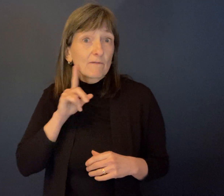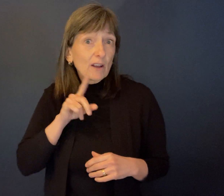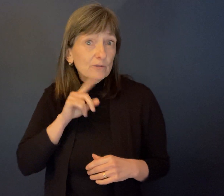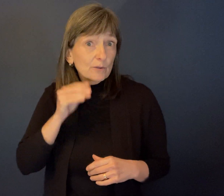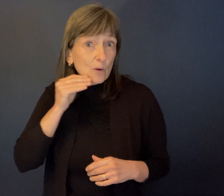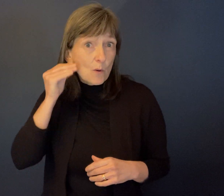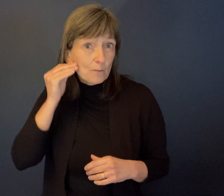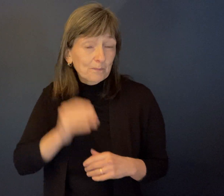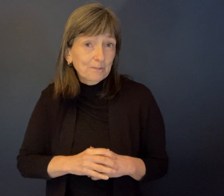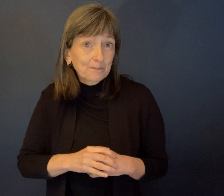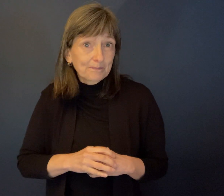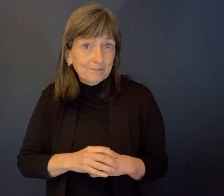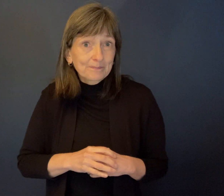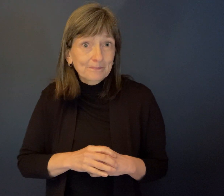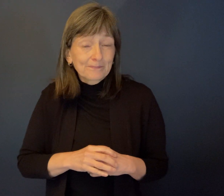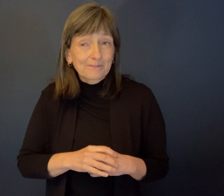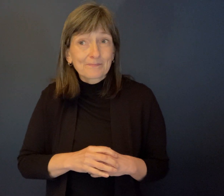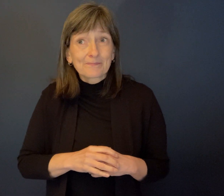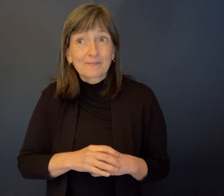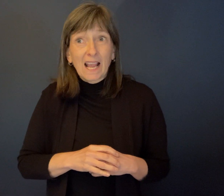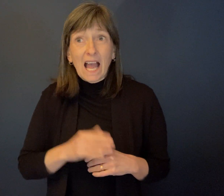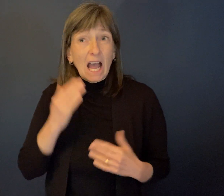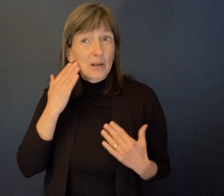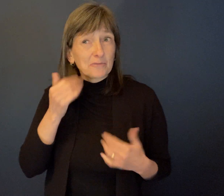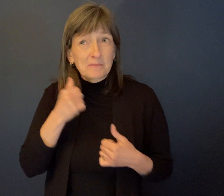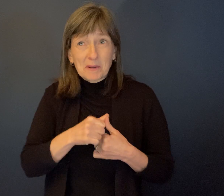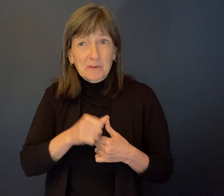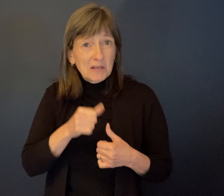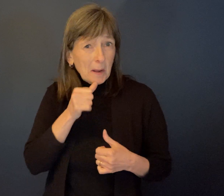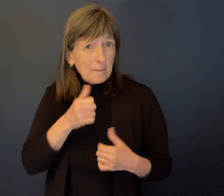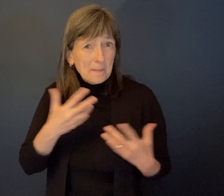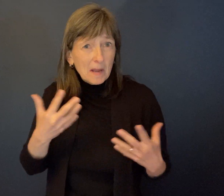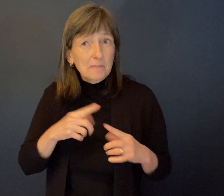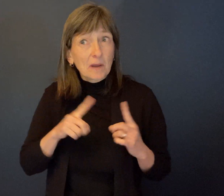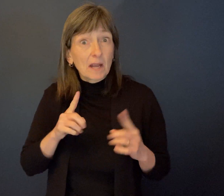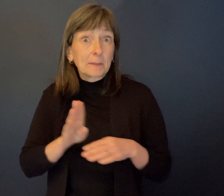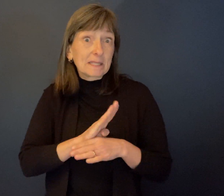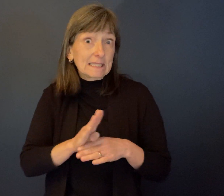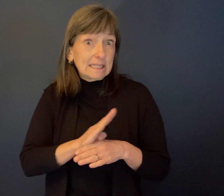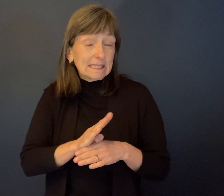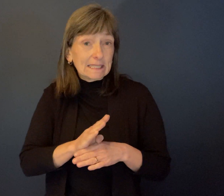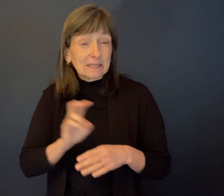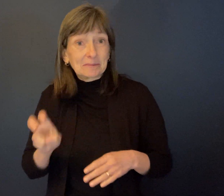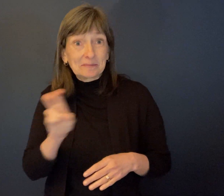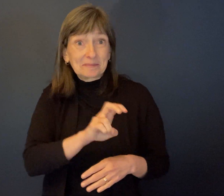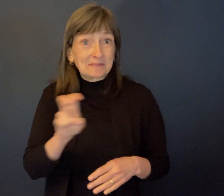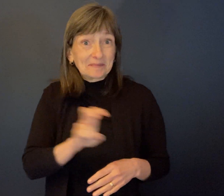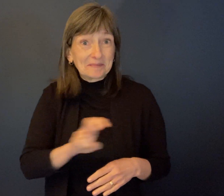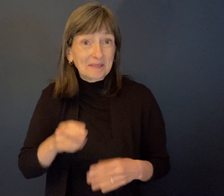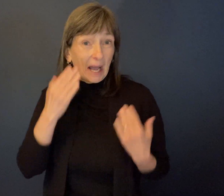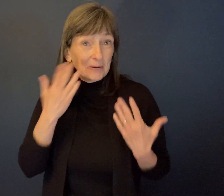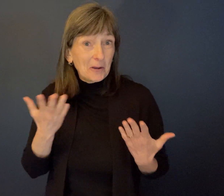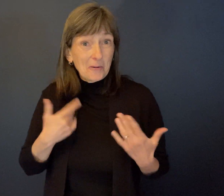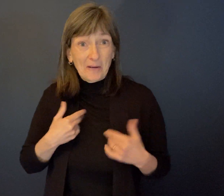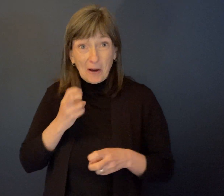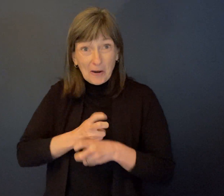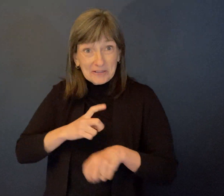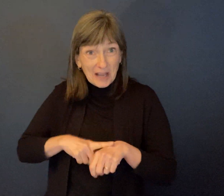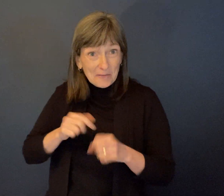busy going from one place to the other. I don't always because of my, you know, behavior. If I was difficult to get along with or just